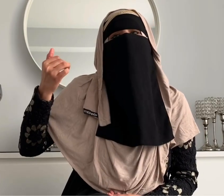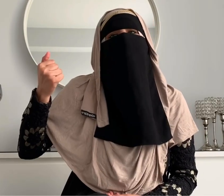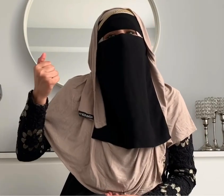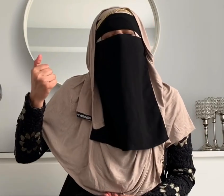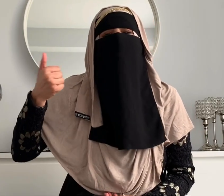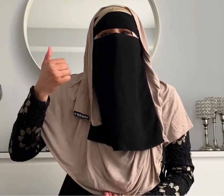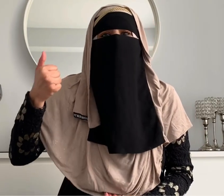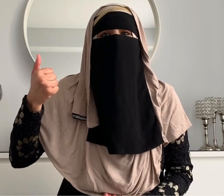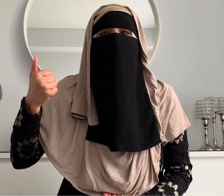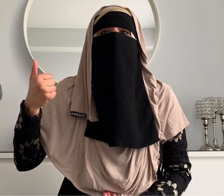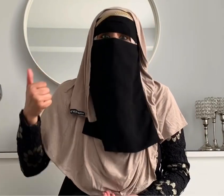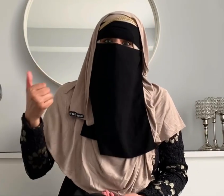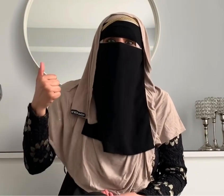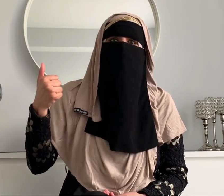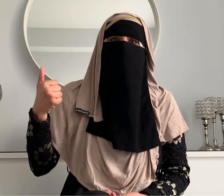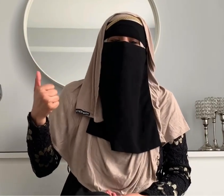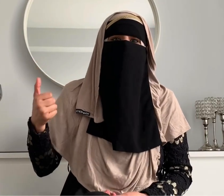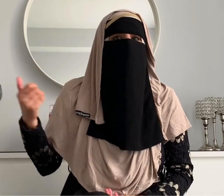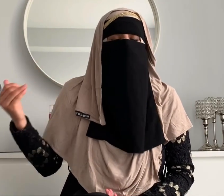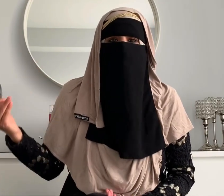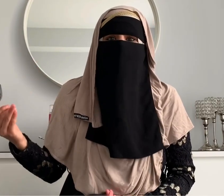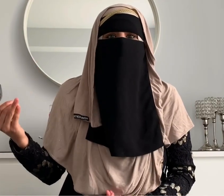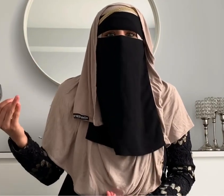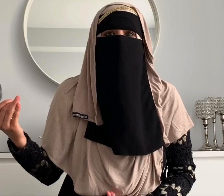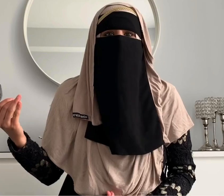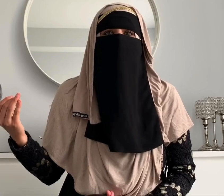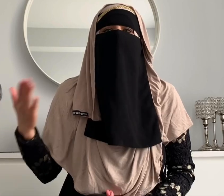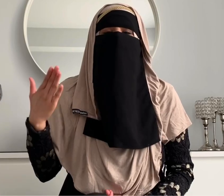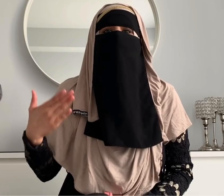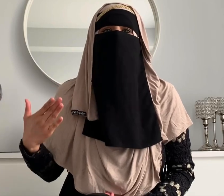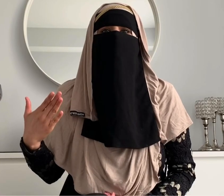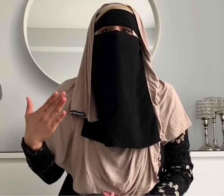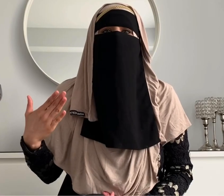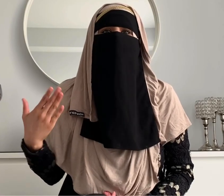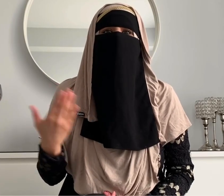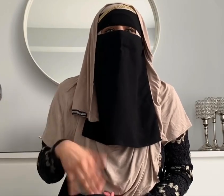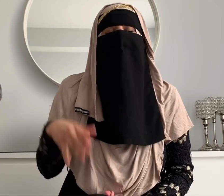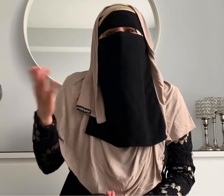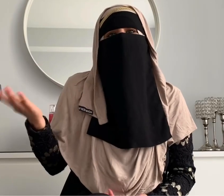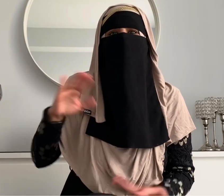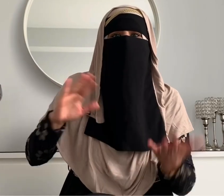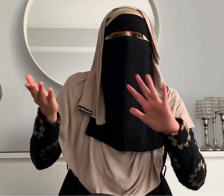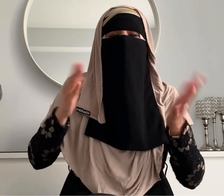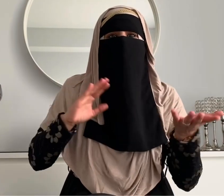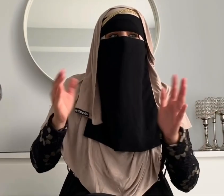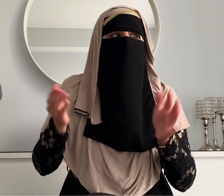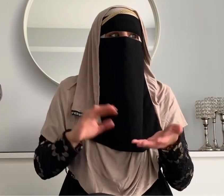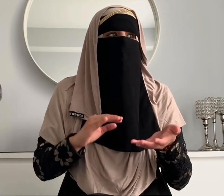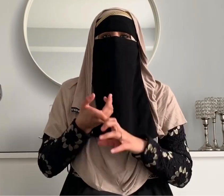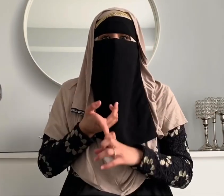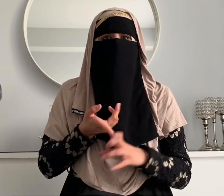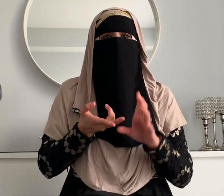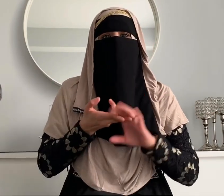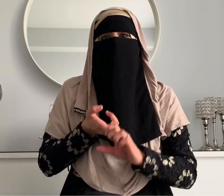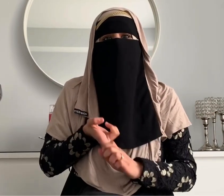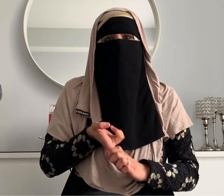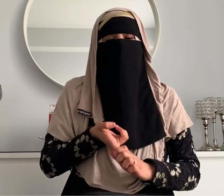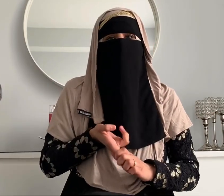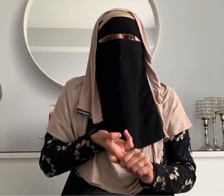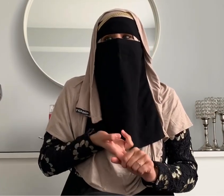say it in english and the other language at the same time that is okay as well i sometimes alternate between urdu and punjabi and